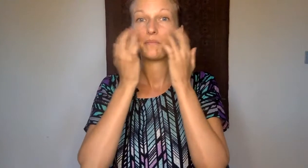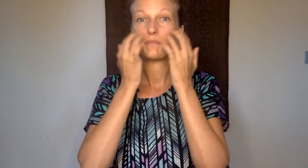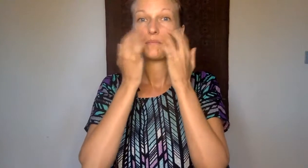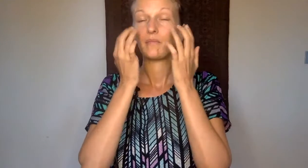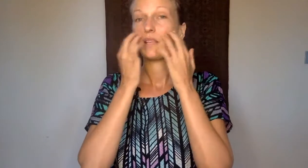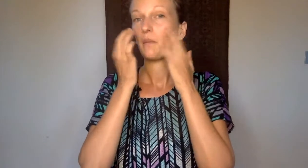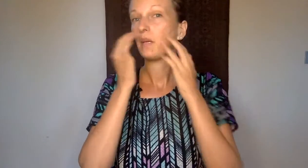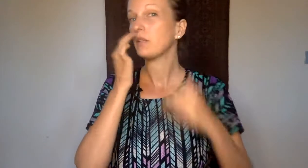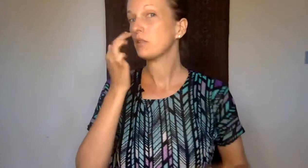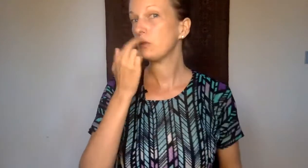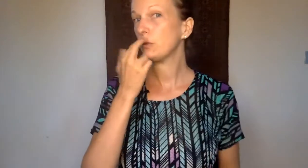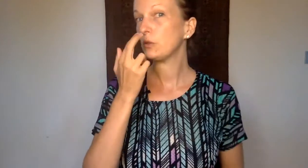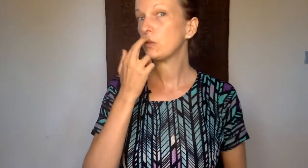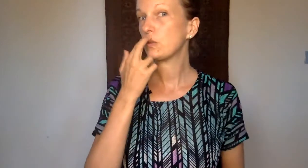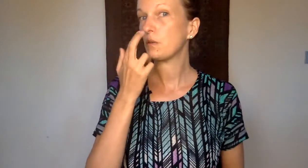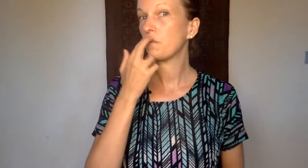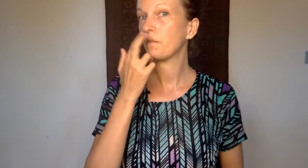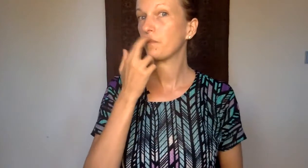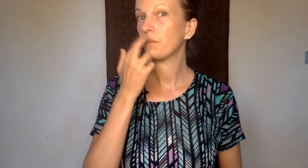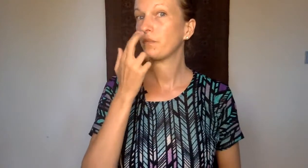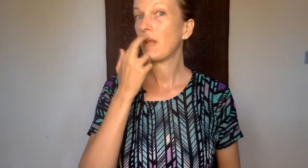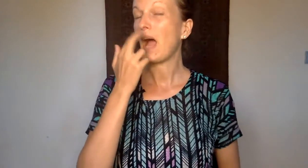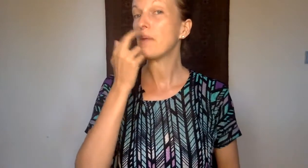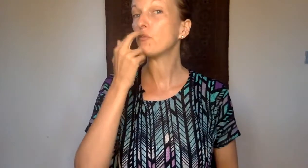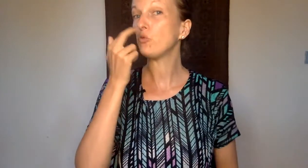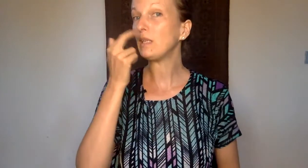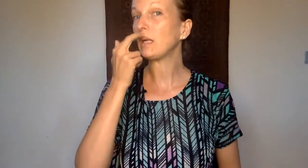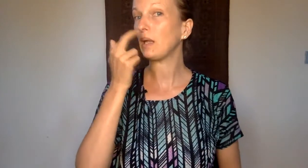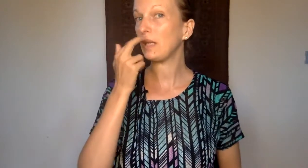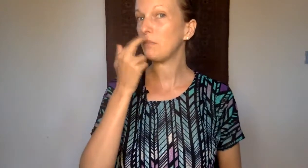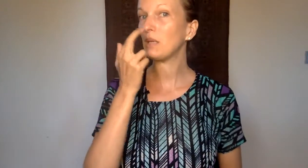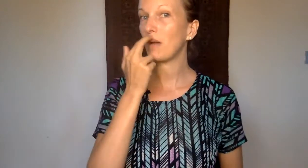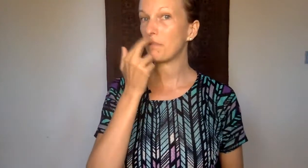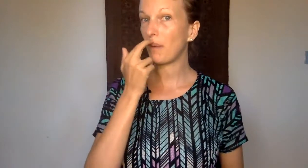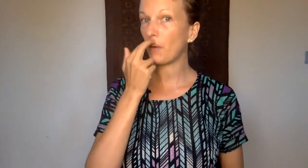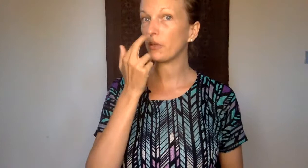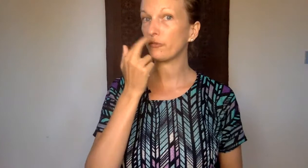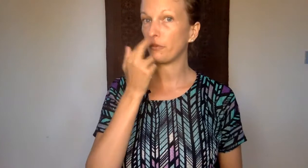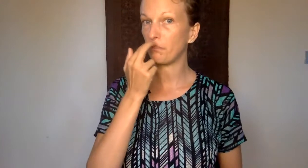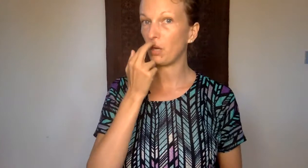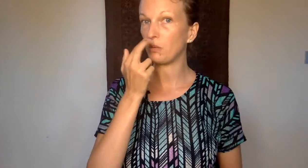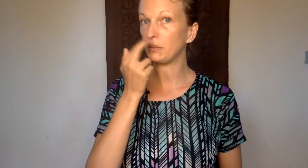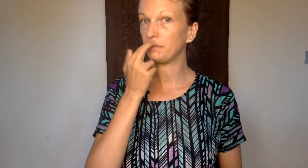Tapping under the nose. I'm reclaiming my power from Bob.